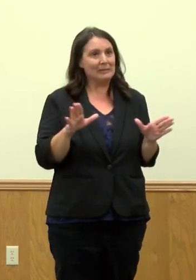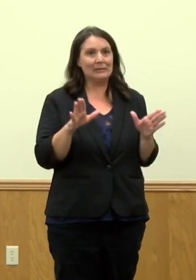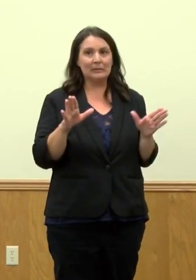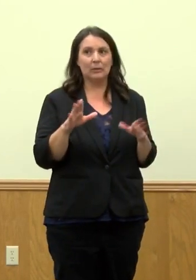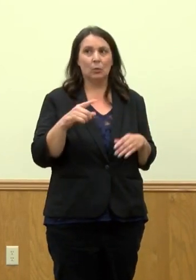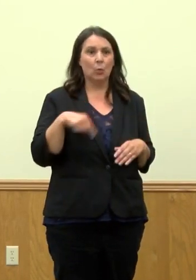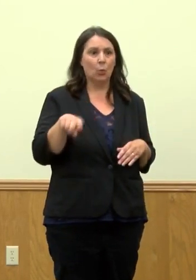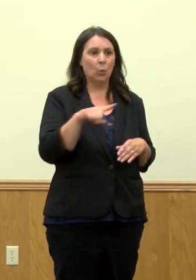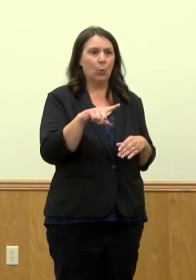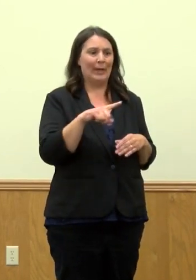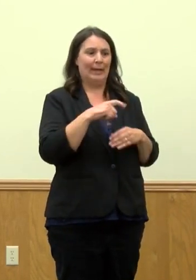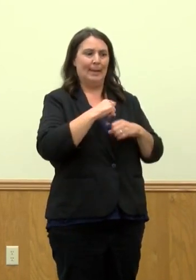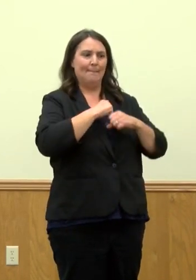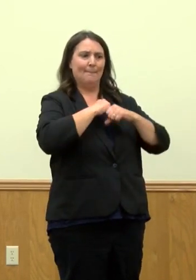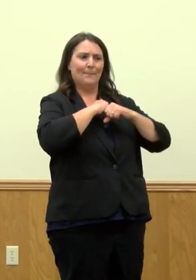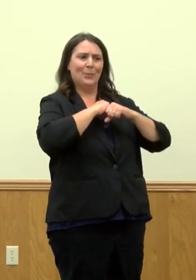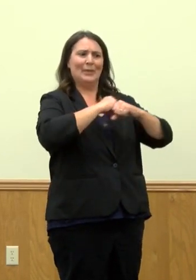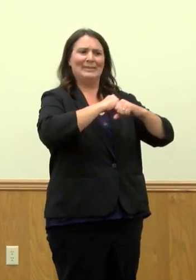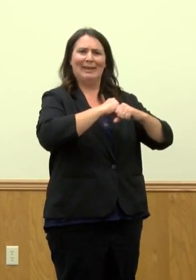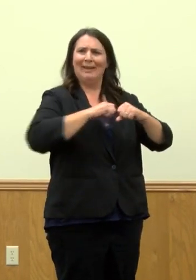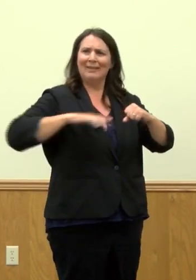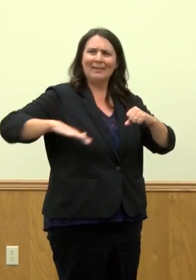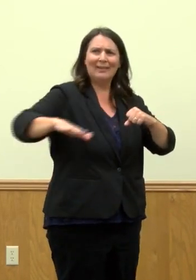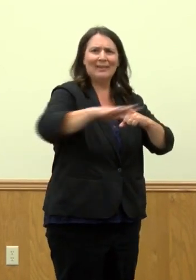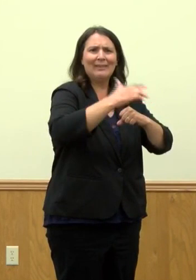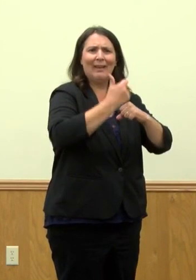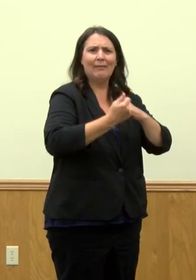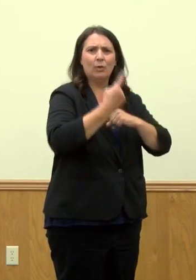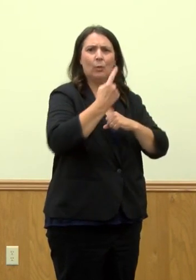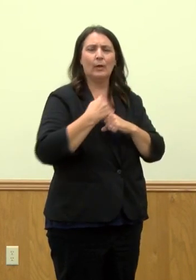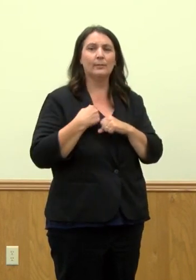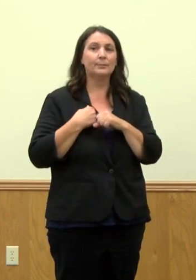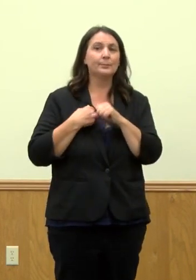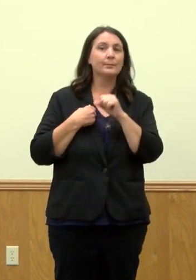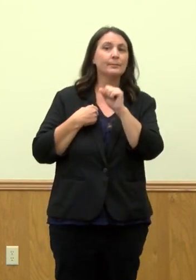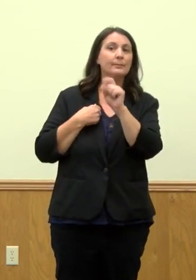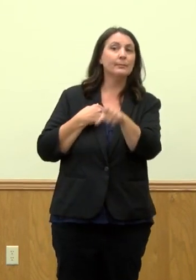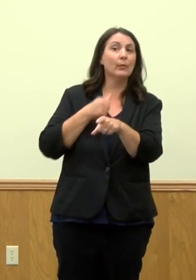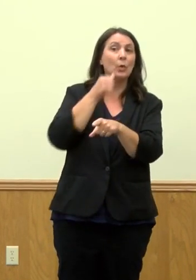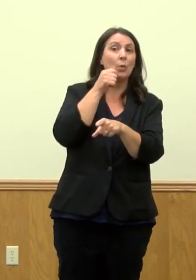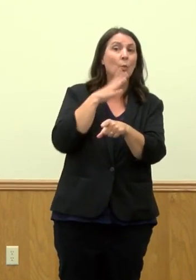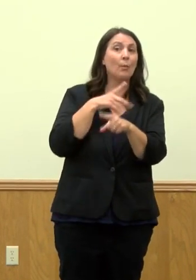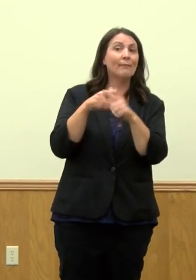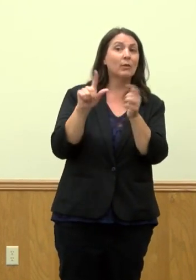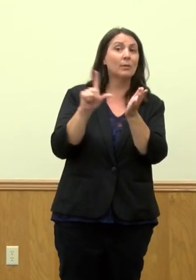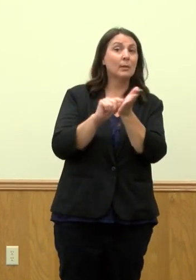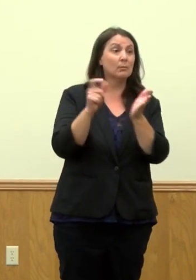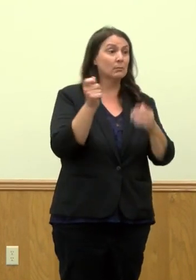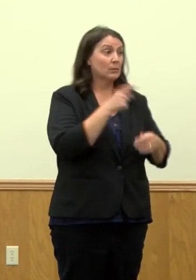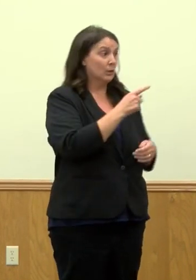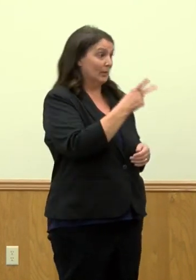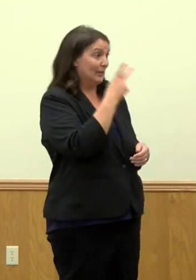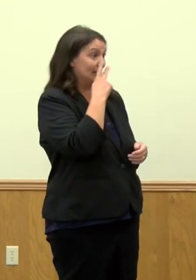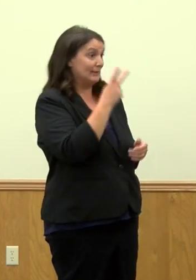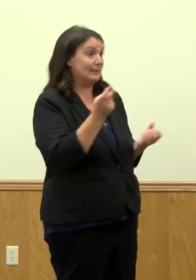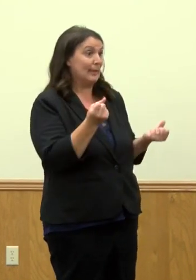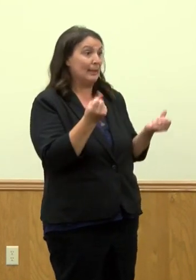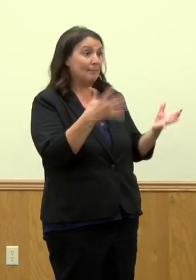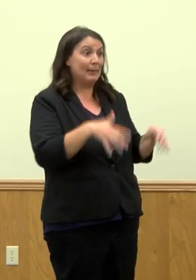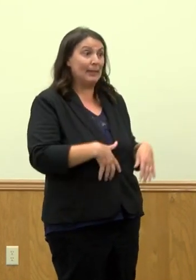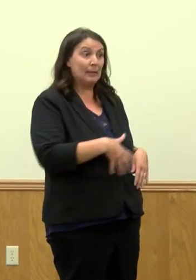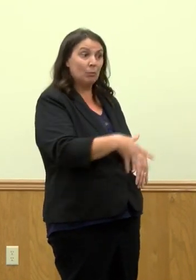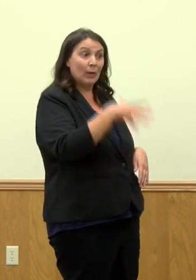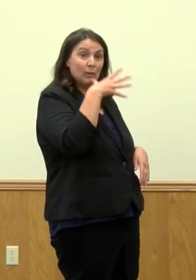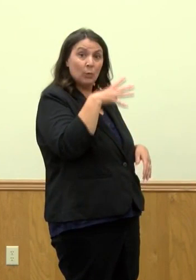create that protection layer around everyone. Are we seeing more pregnant women in the hospital with COVID now? Because we did for a while.